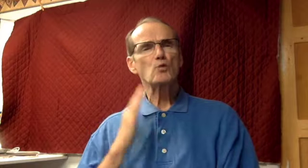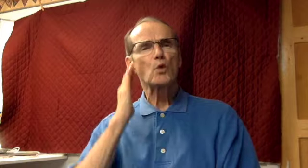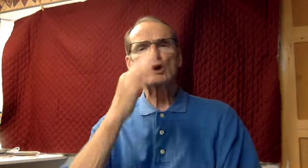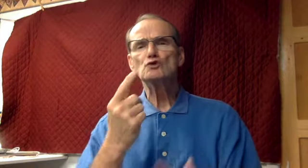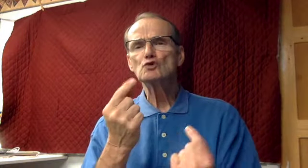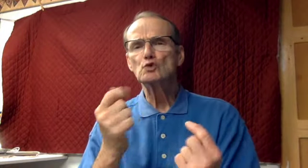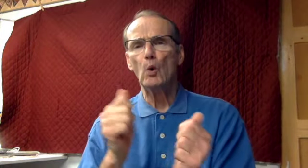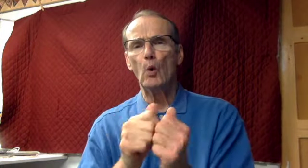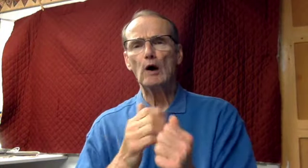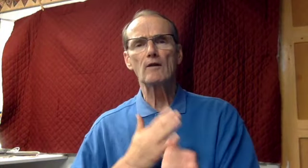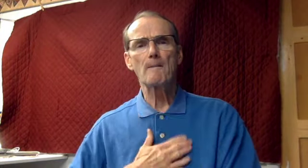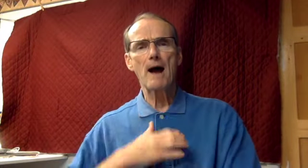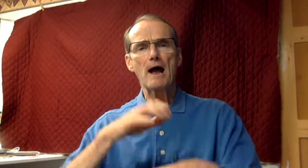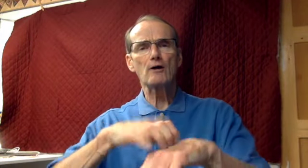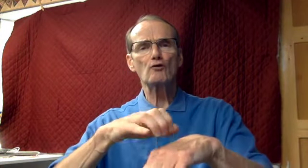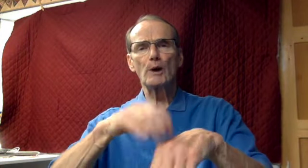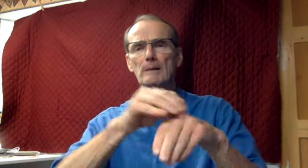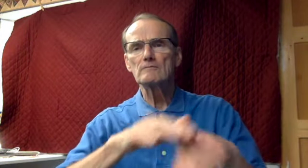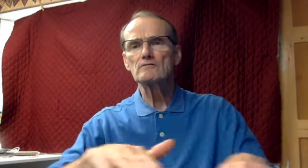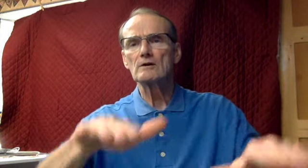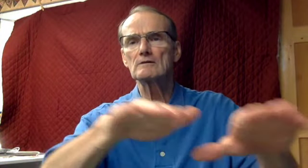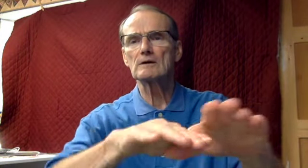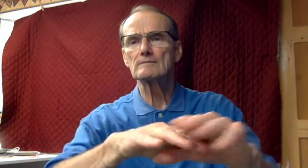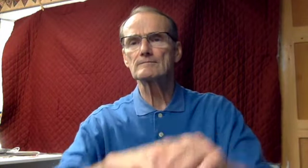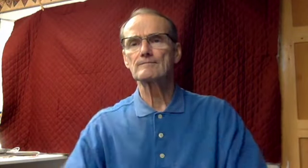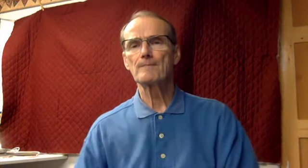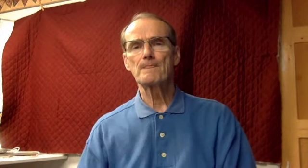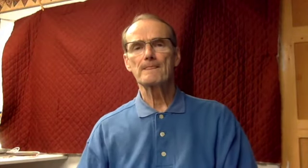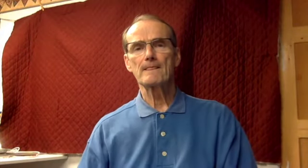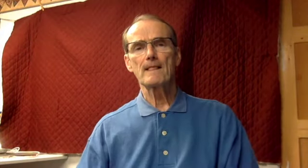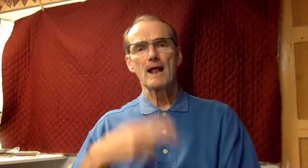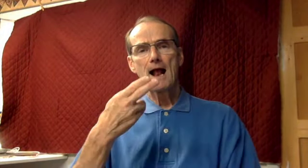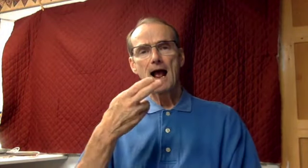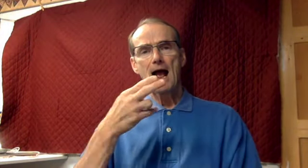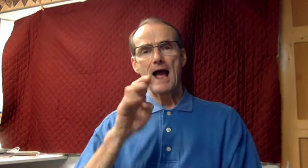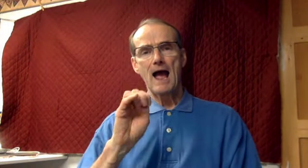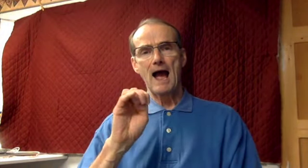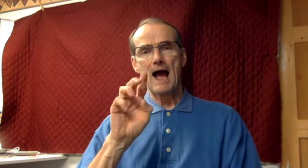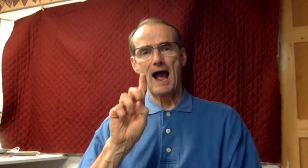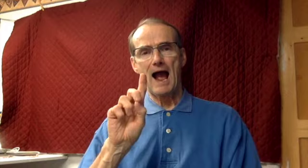now I will let you know what I mean to do to my vineyard